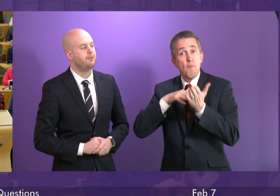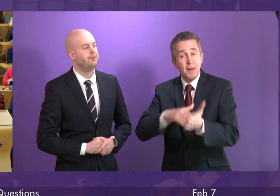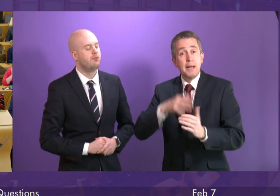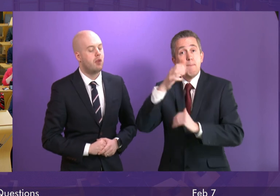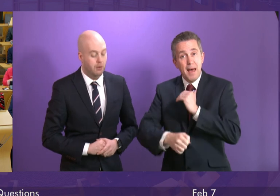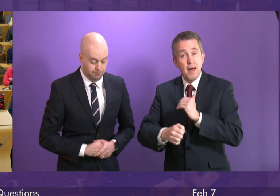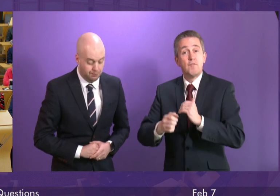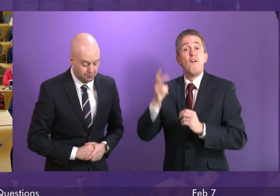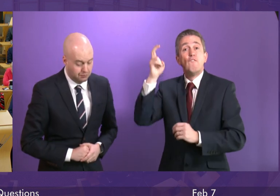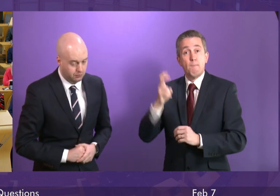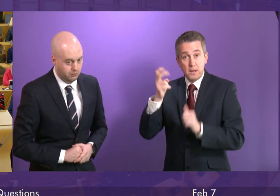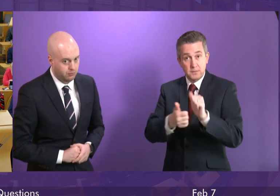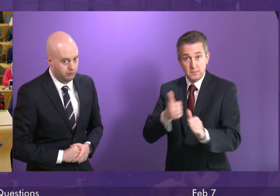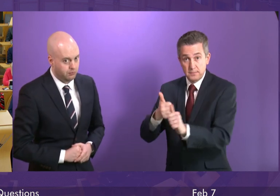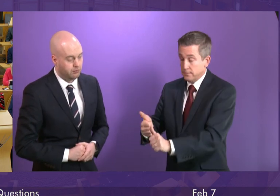Minister